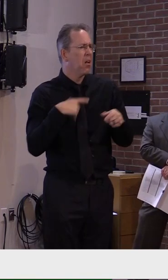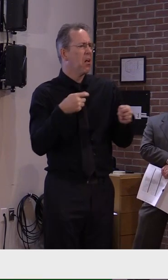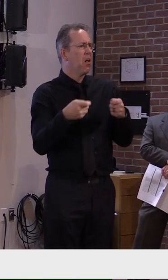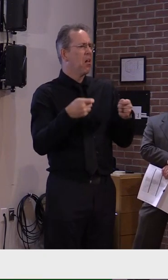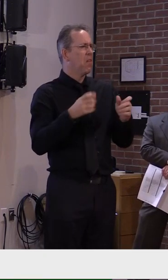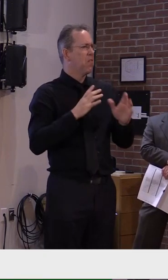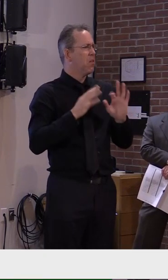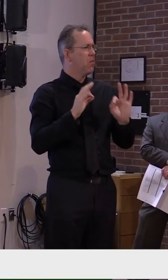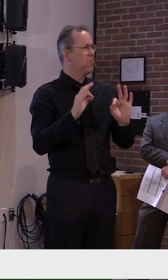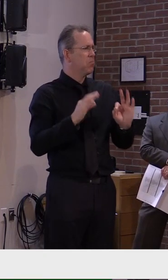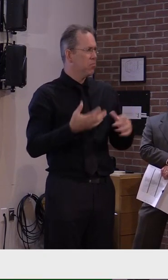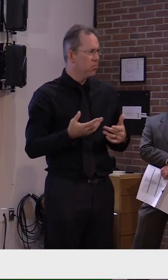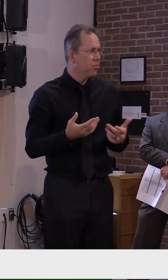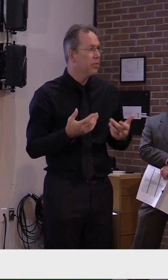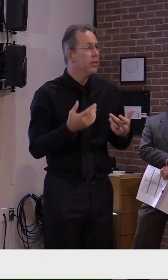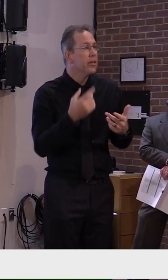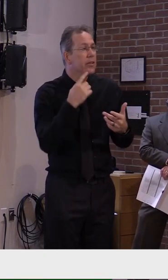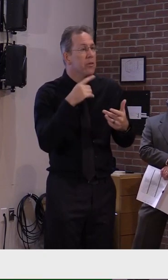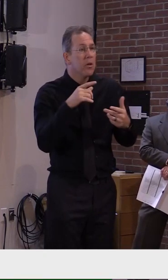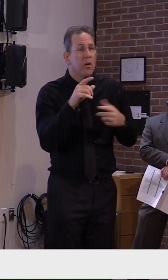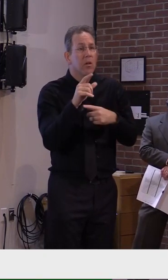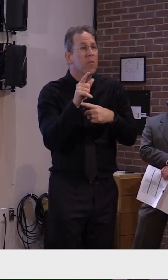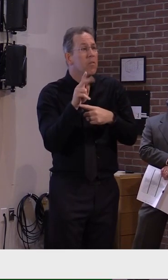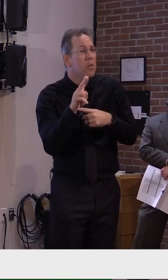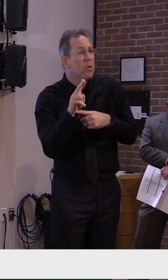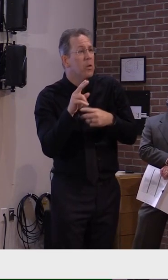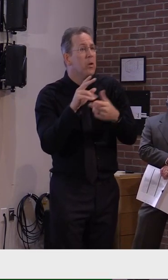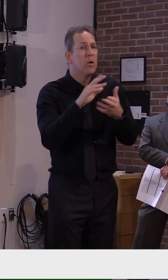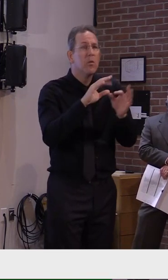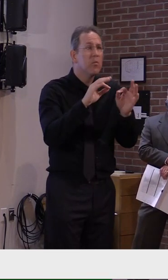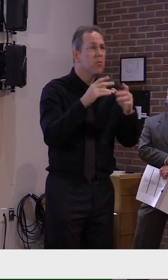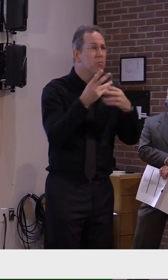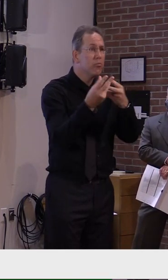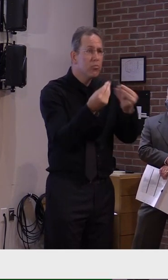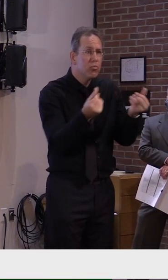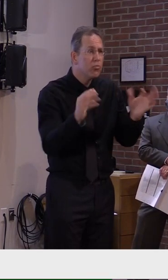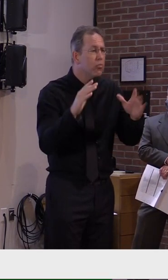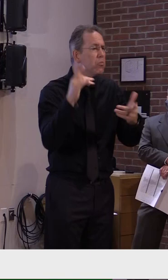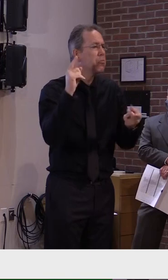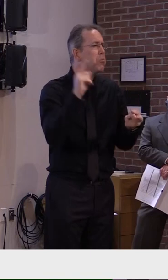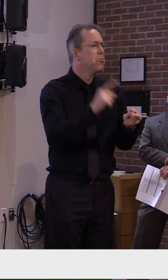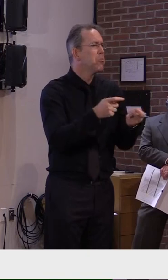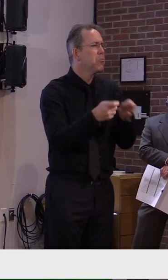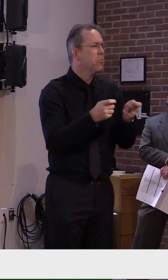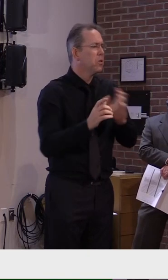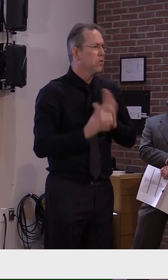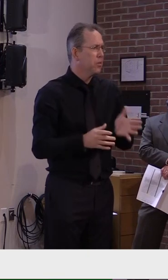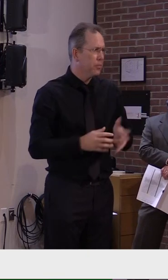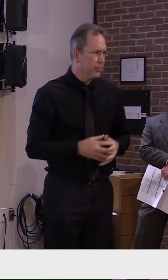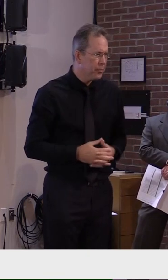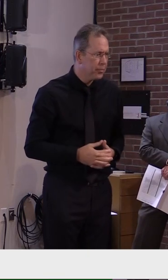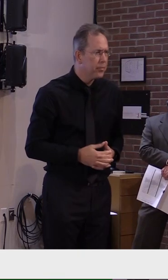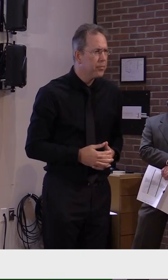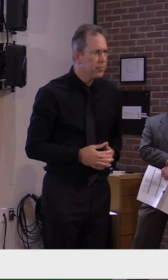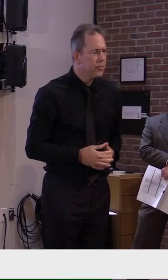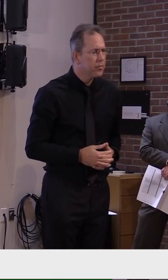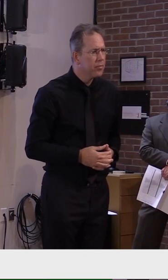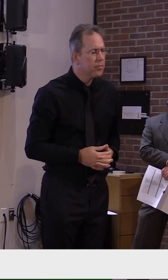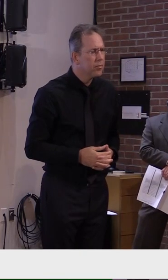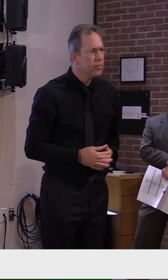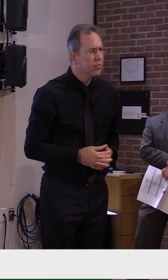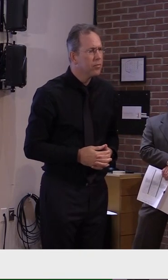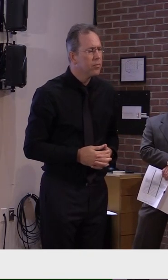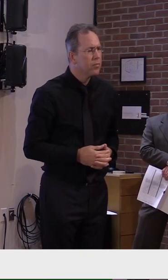hospitalizations as well. So we can certainly provide that similar to the in the spring when we provided both the curve